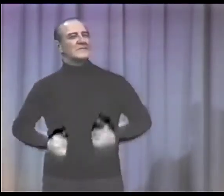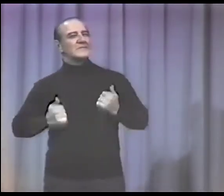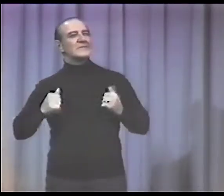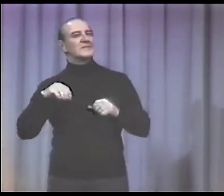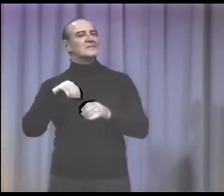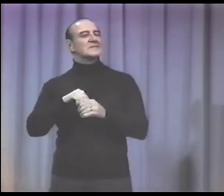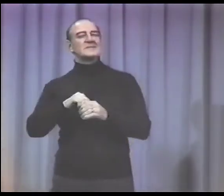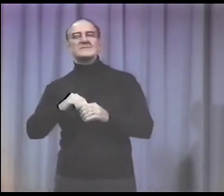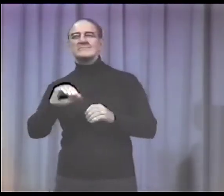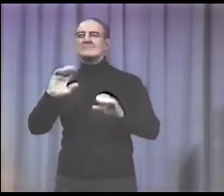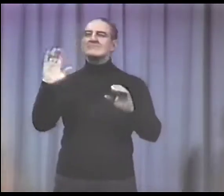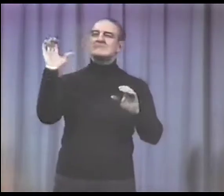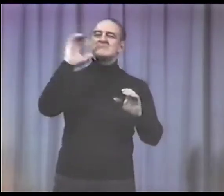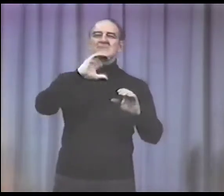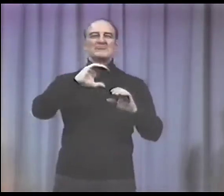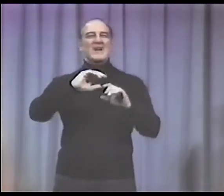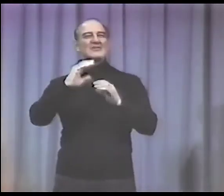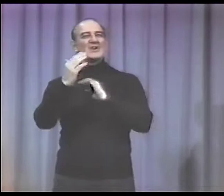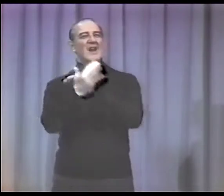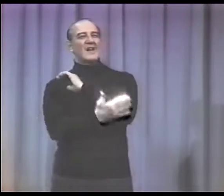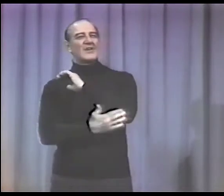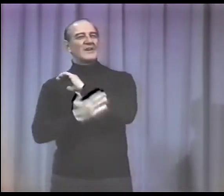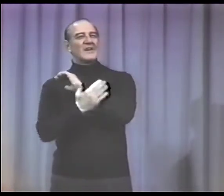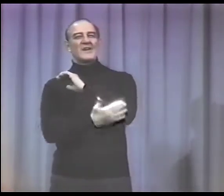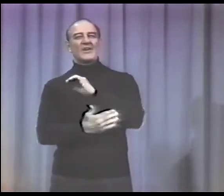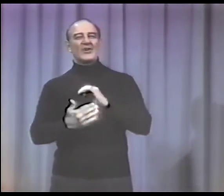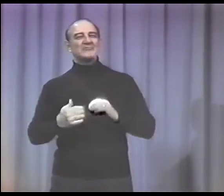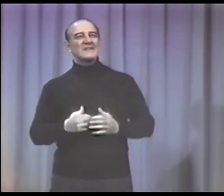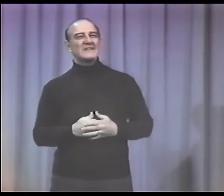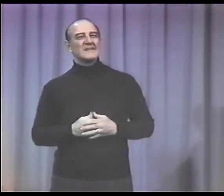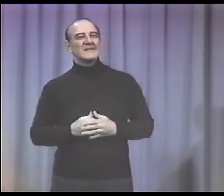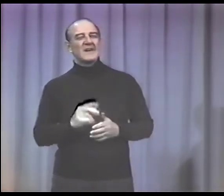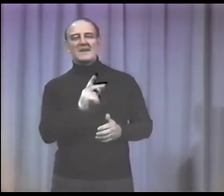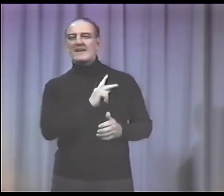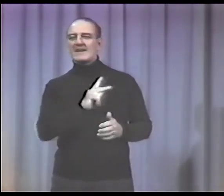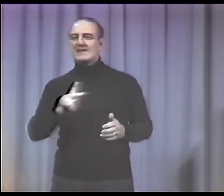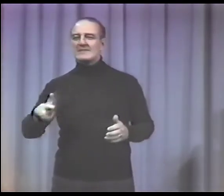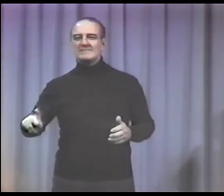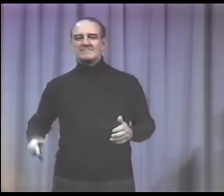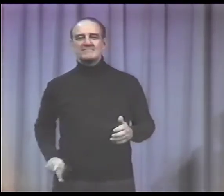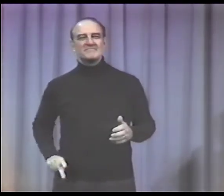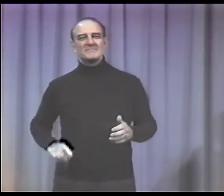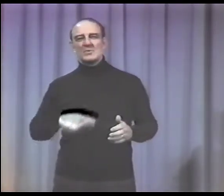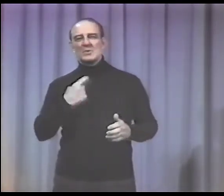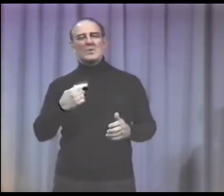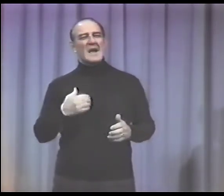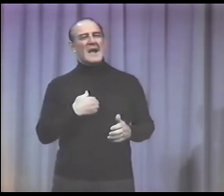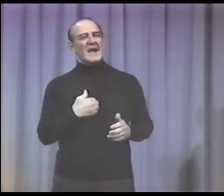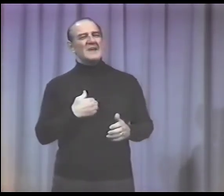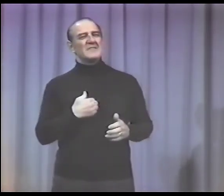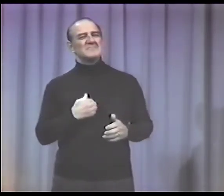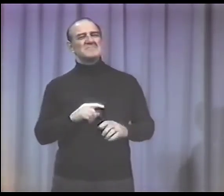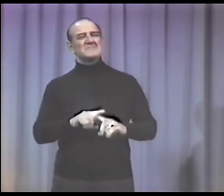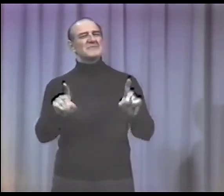many years ago, lived in a strange country, a king